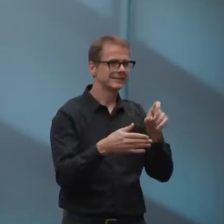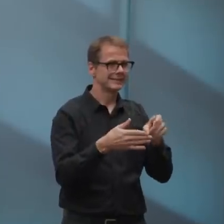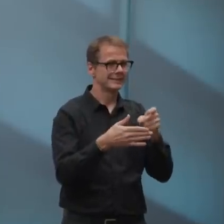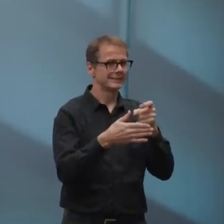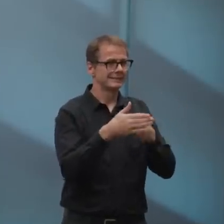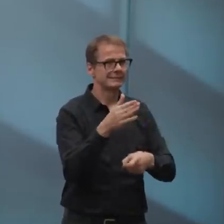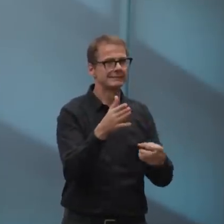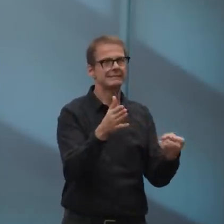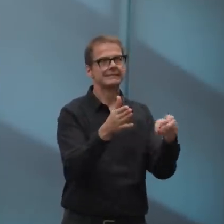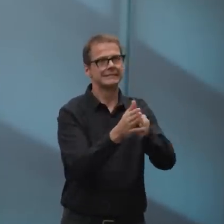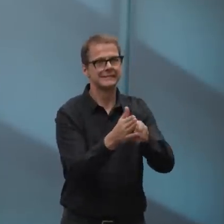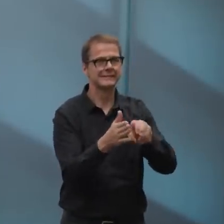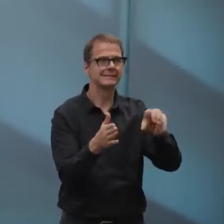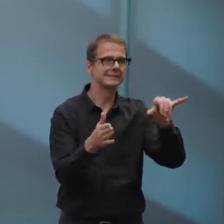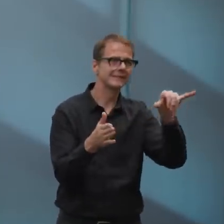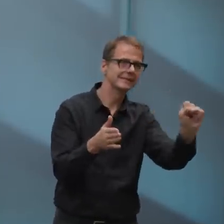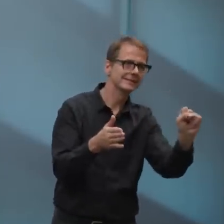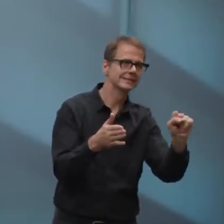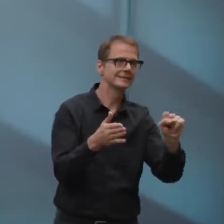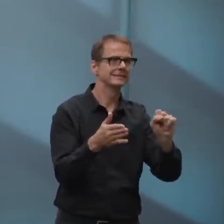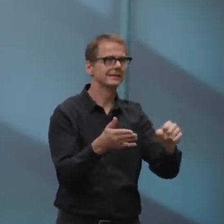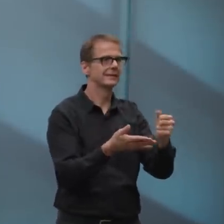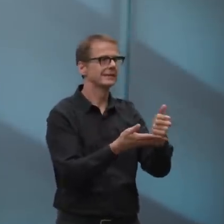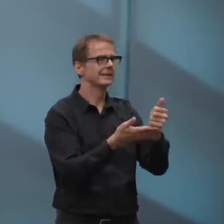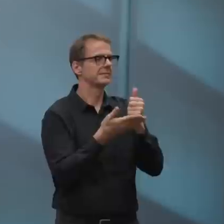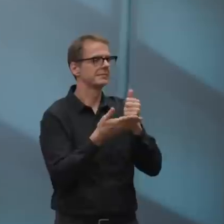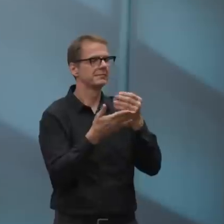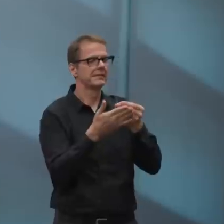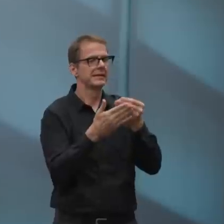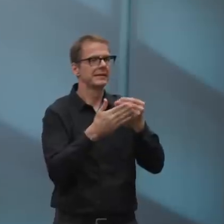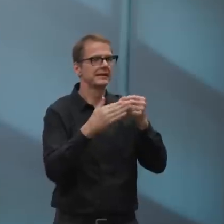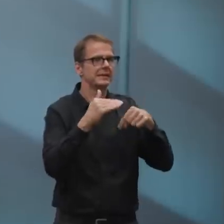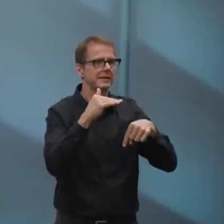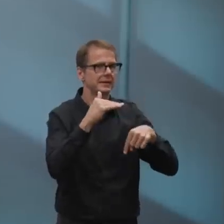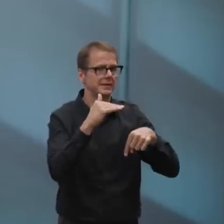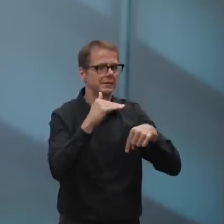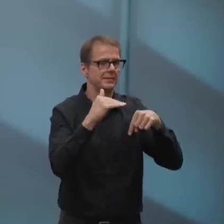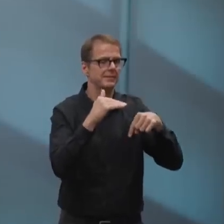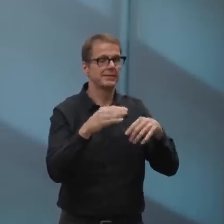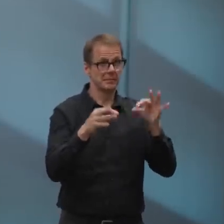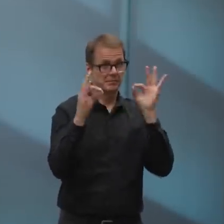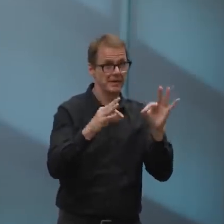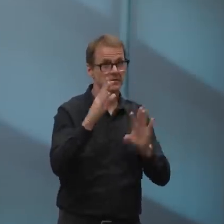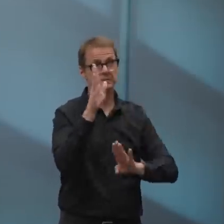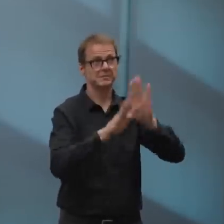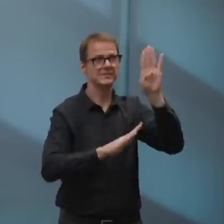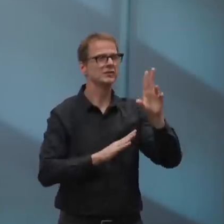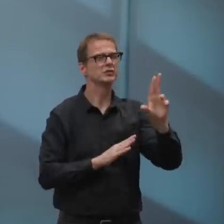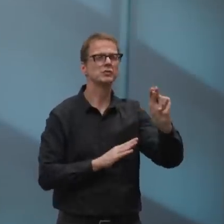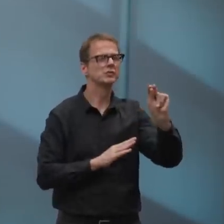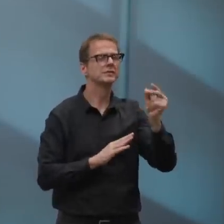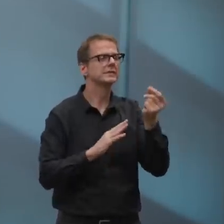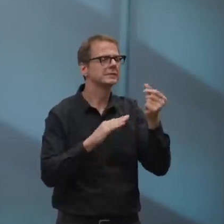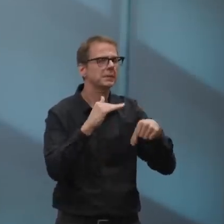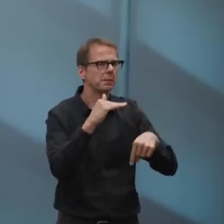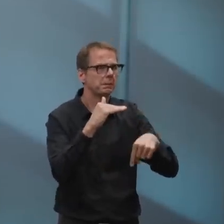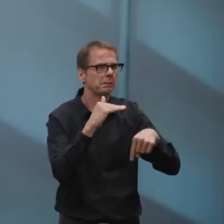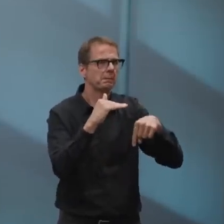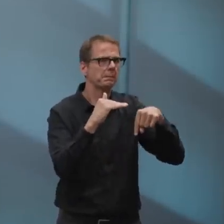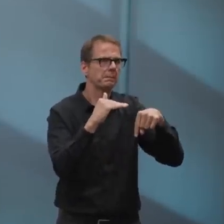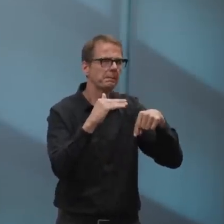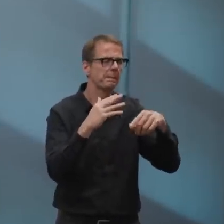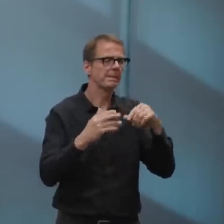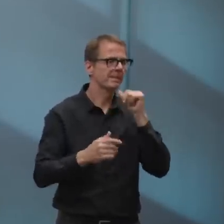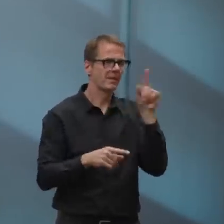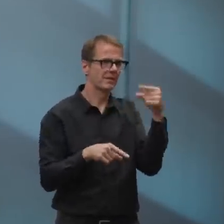we have with the sustainability of public transit in this city, like every other, um, Canadian city. Thank you. Keith, did you have a